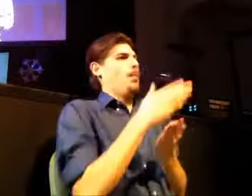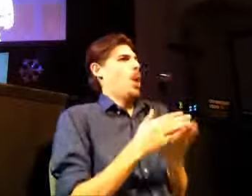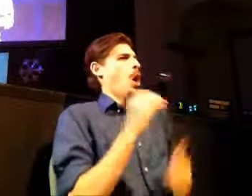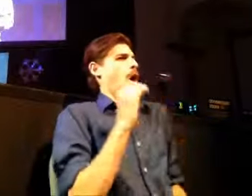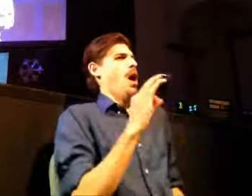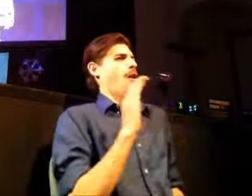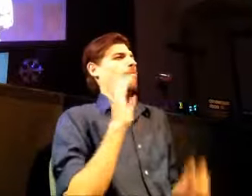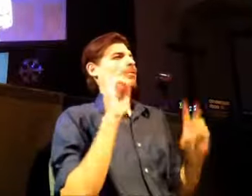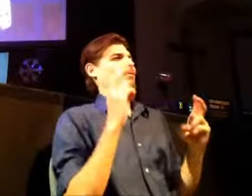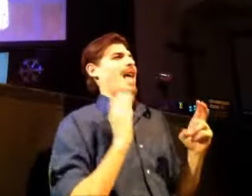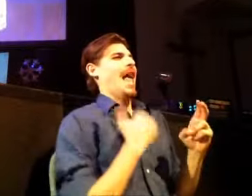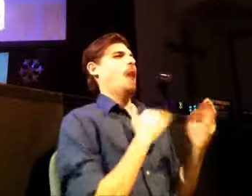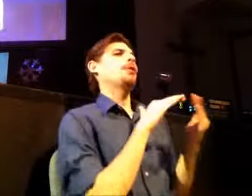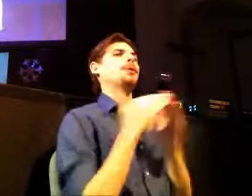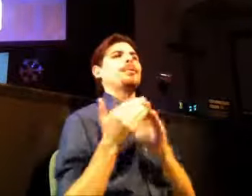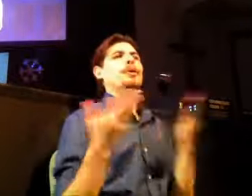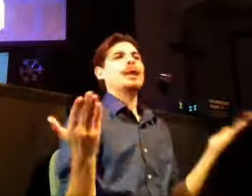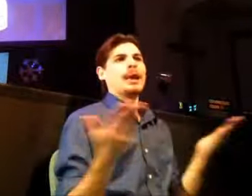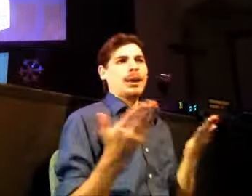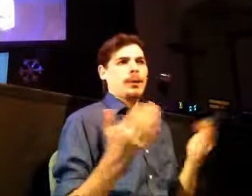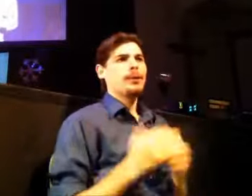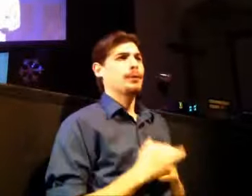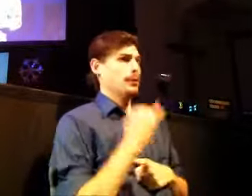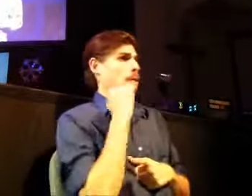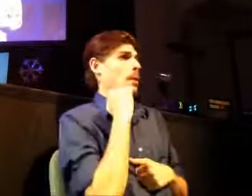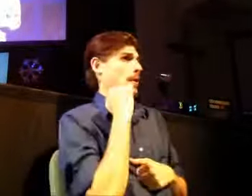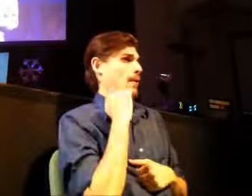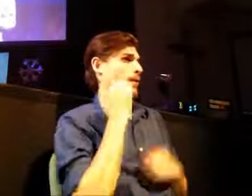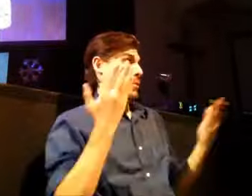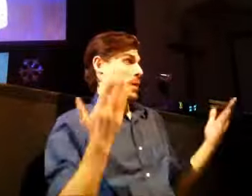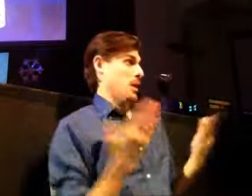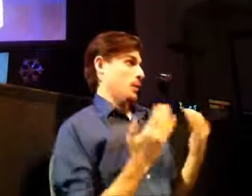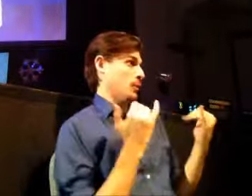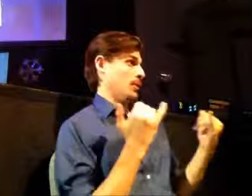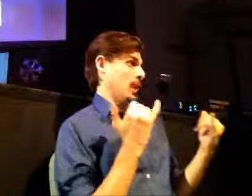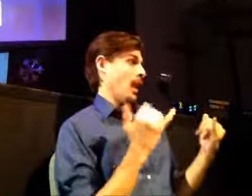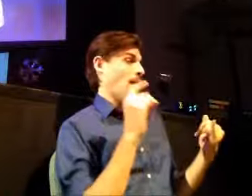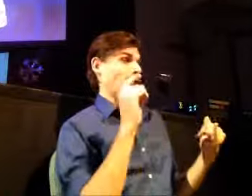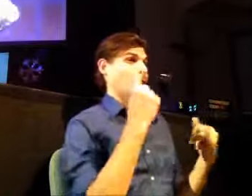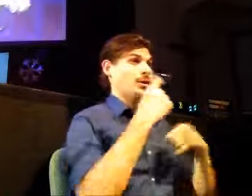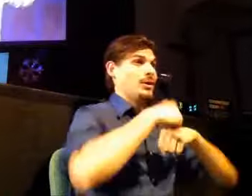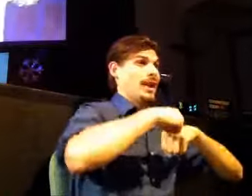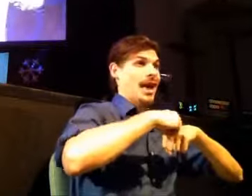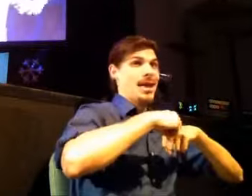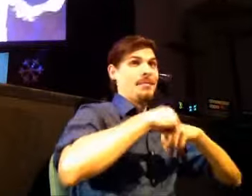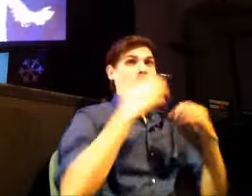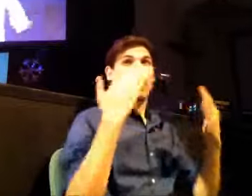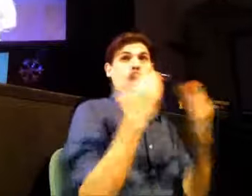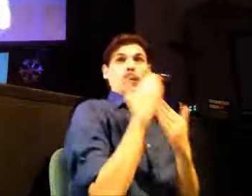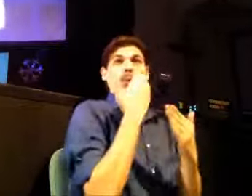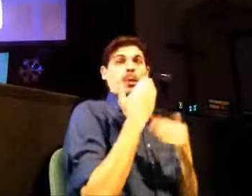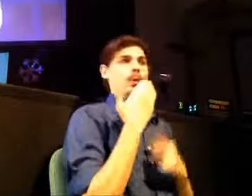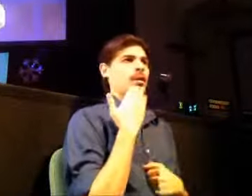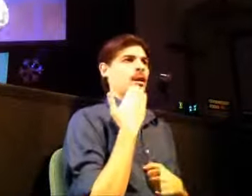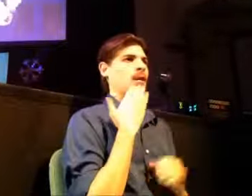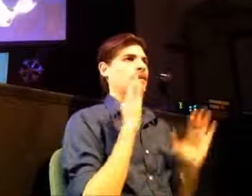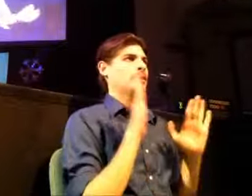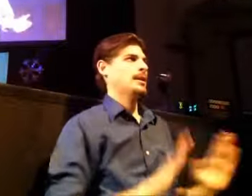and if you are here this morning and you're new and you're like this is my first time on a Sunday morning or maybe you came Christmas